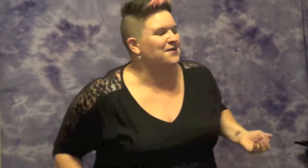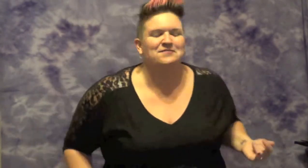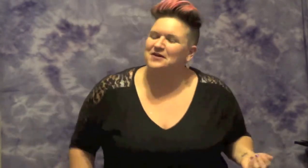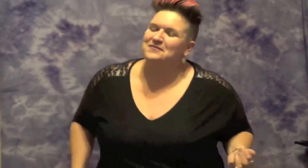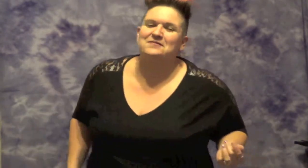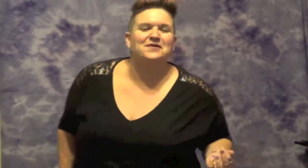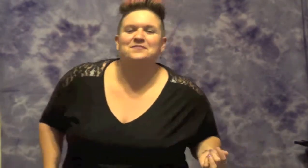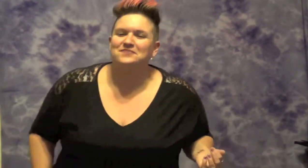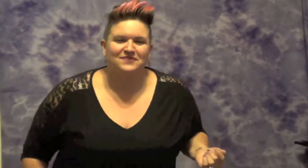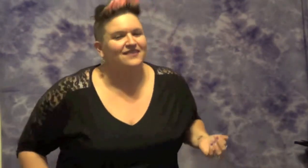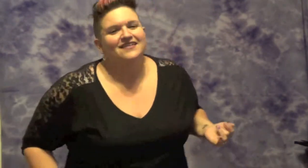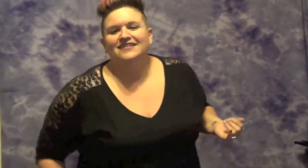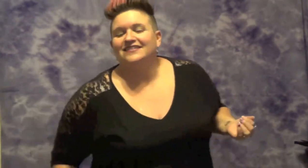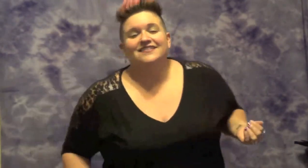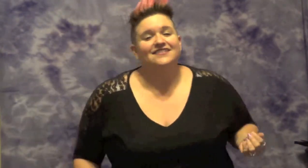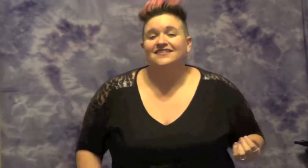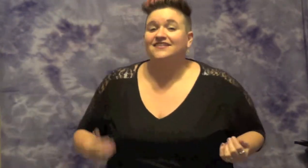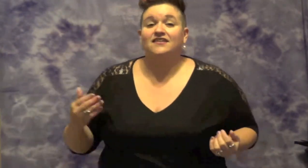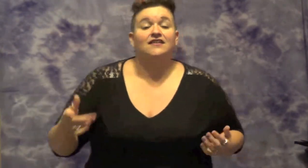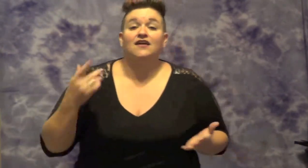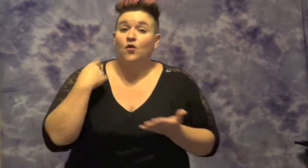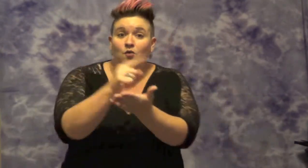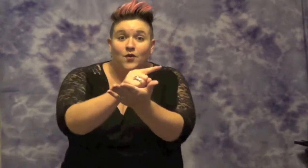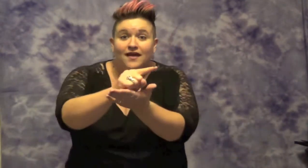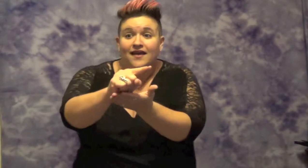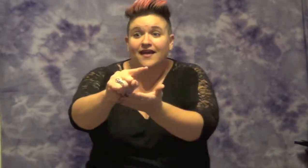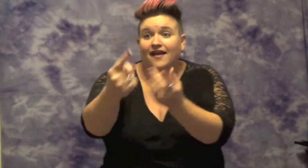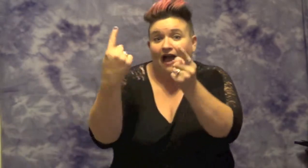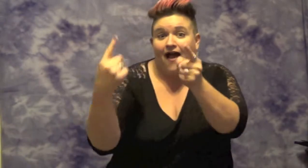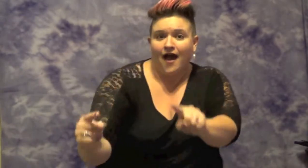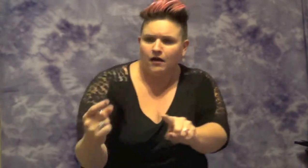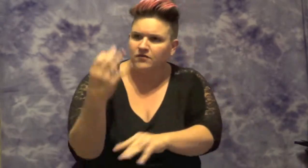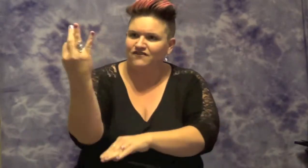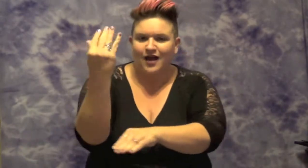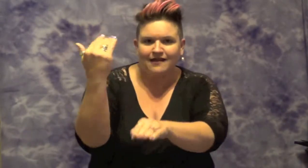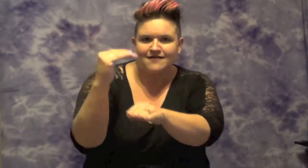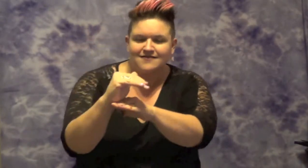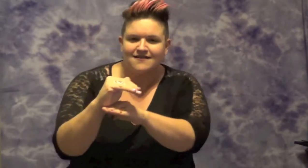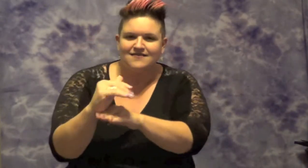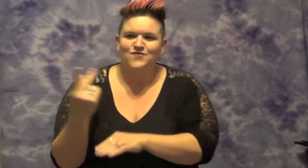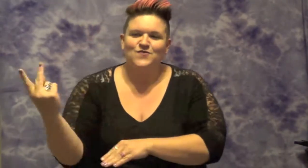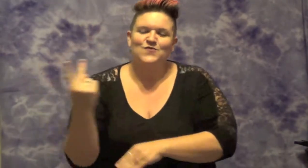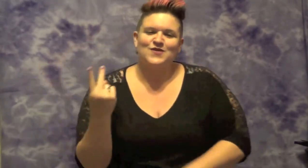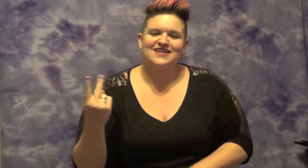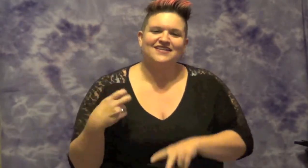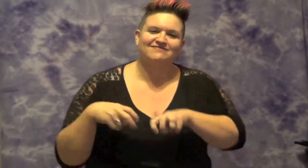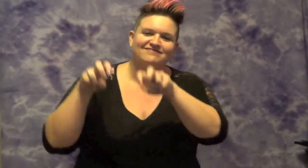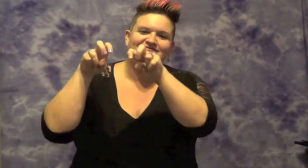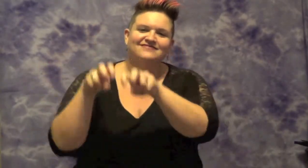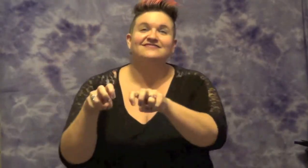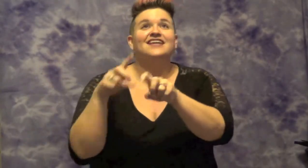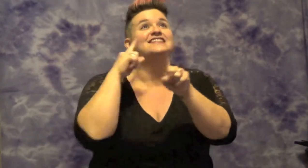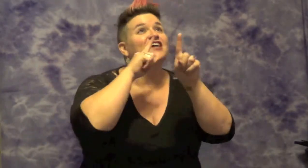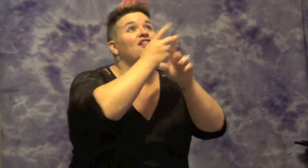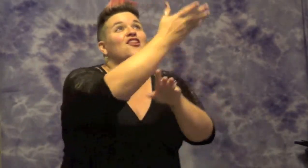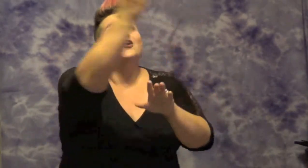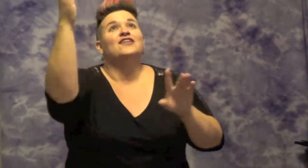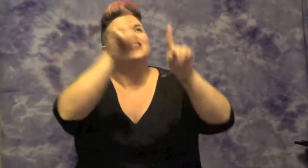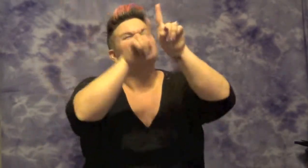The next Friday night We were sitting down under the stars You should have